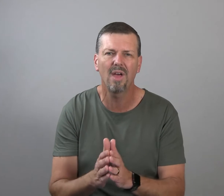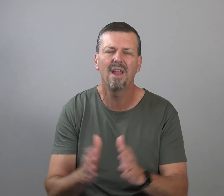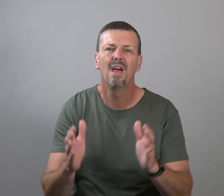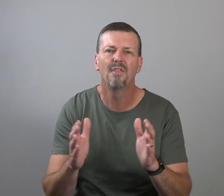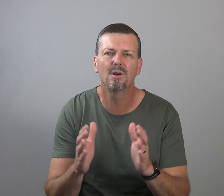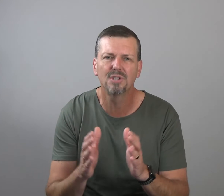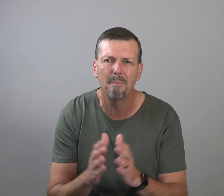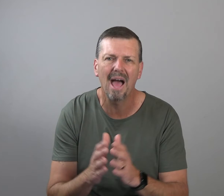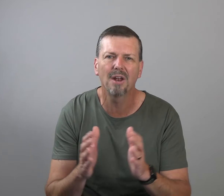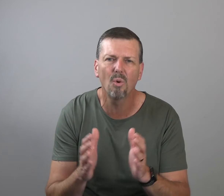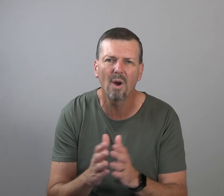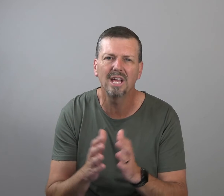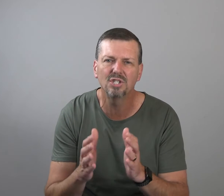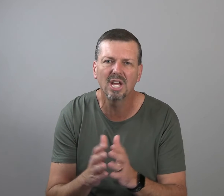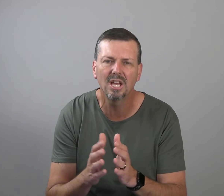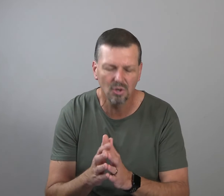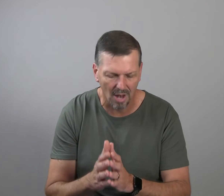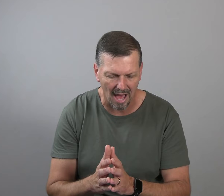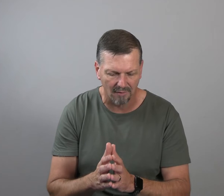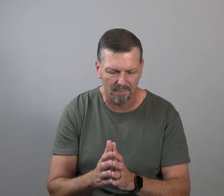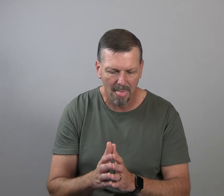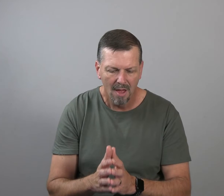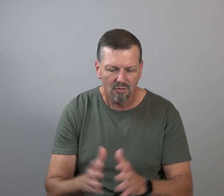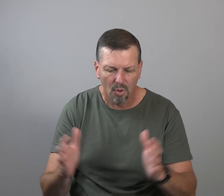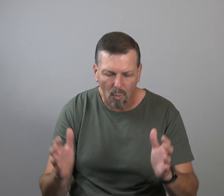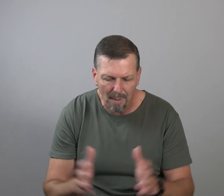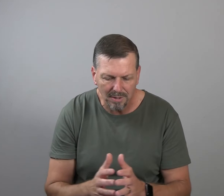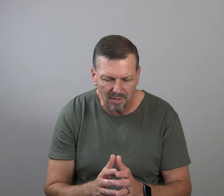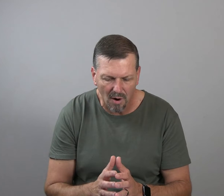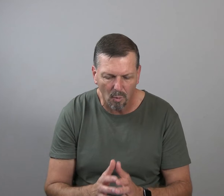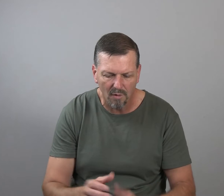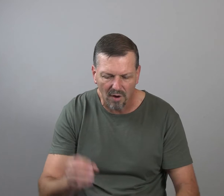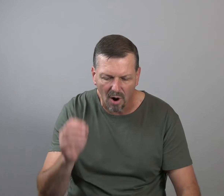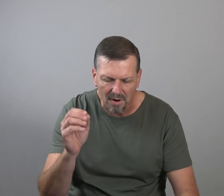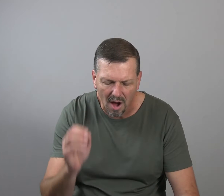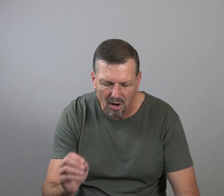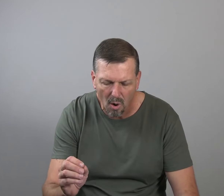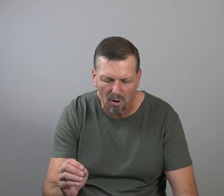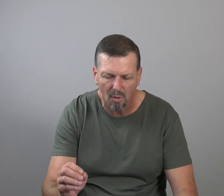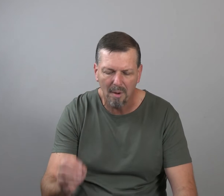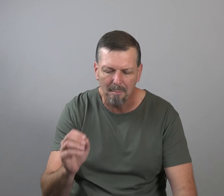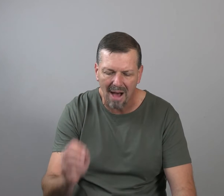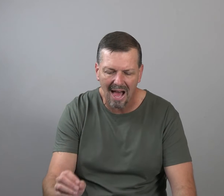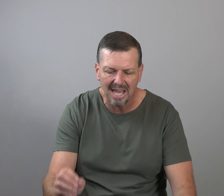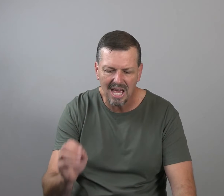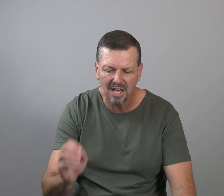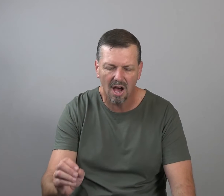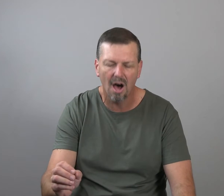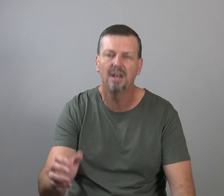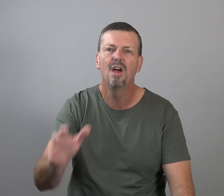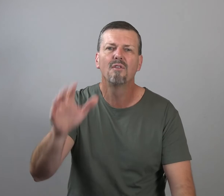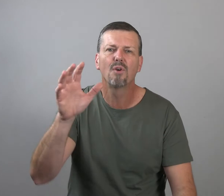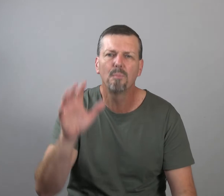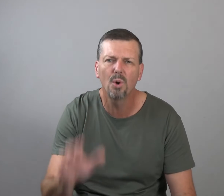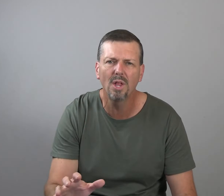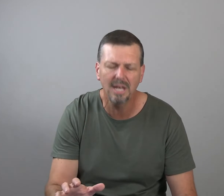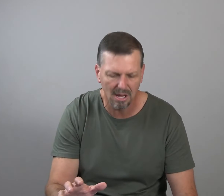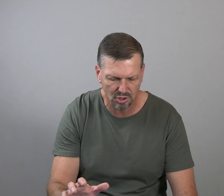hear that? There is a battle raging in your life. For the weapons of our warfare are not carnal, but mighty in God for pulling down